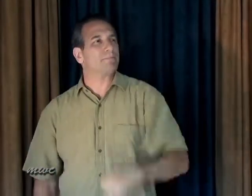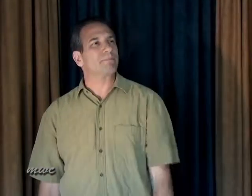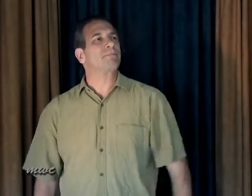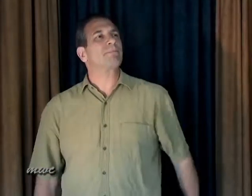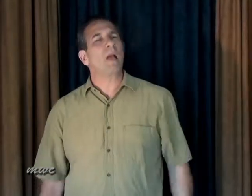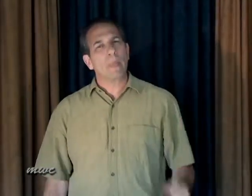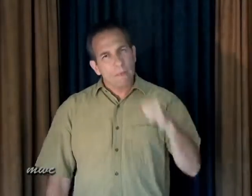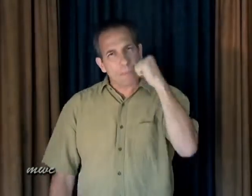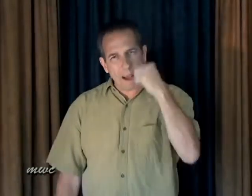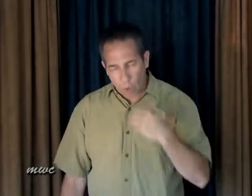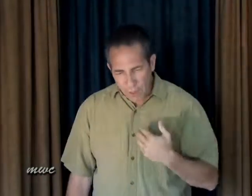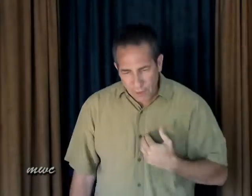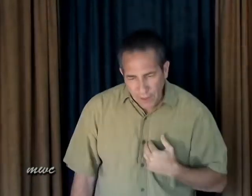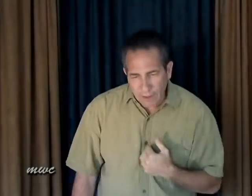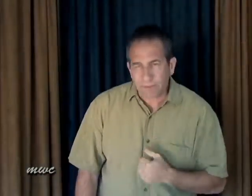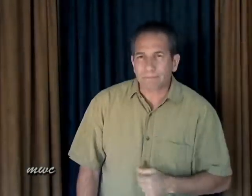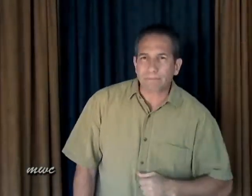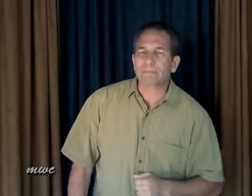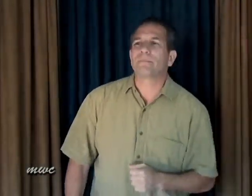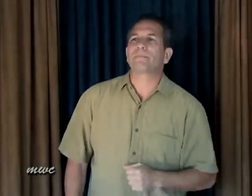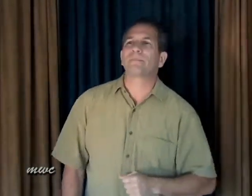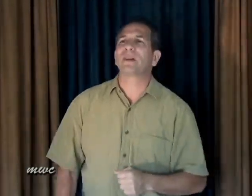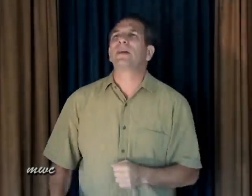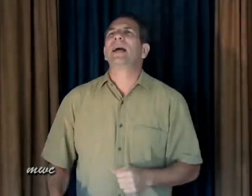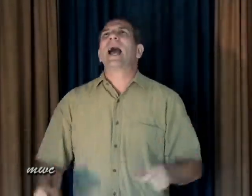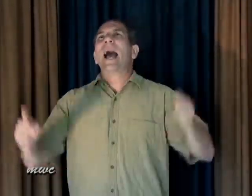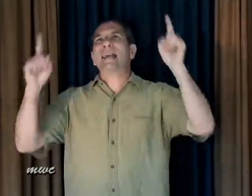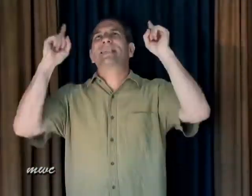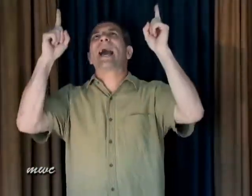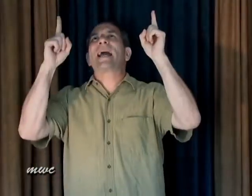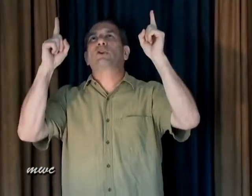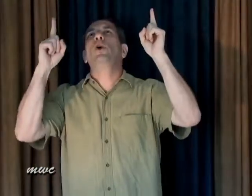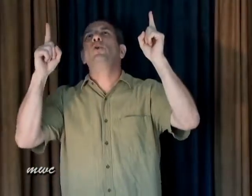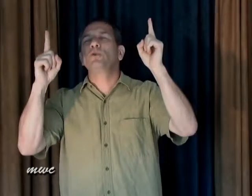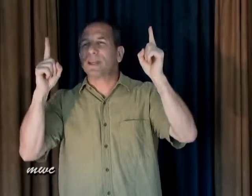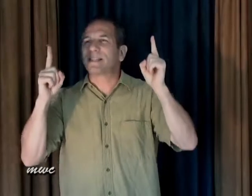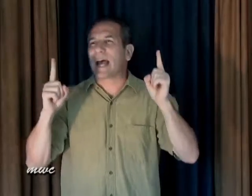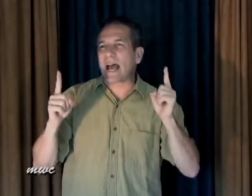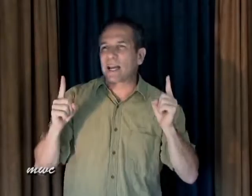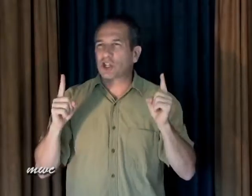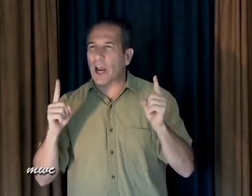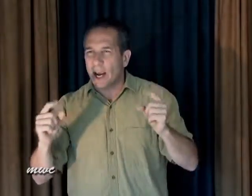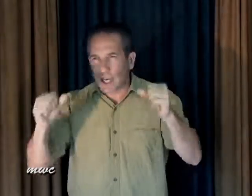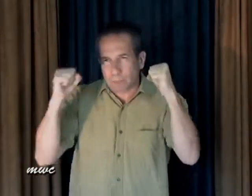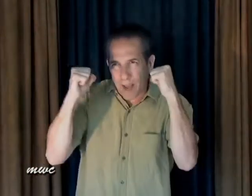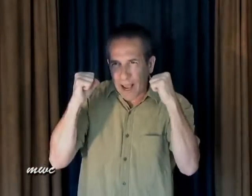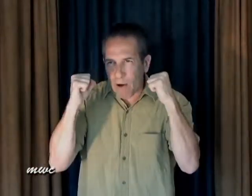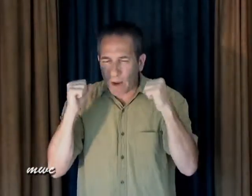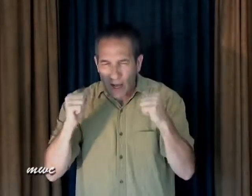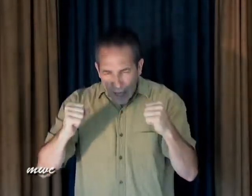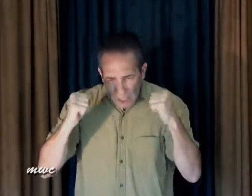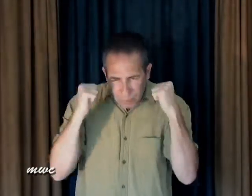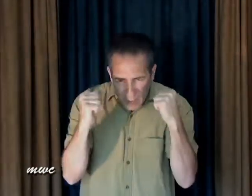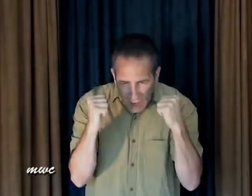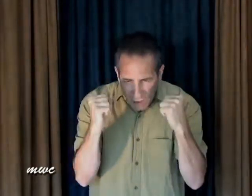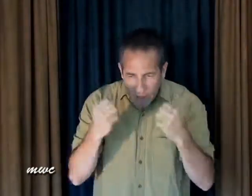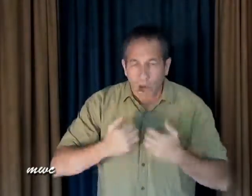The power within As God grows inside I share His power His power